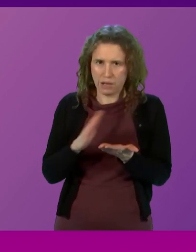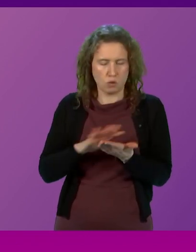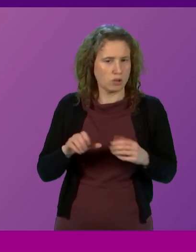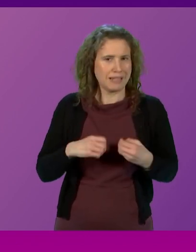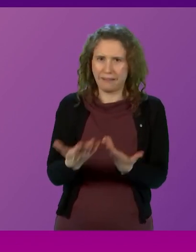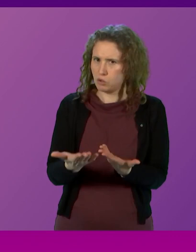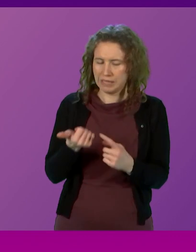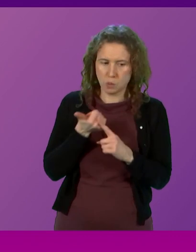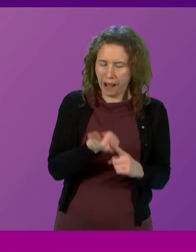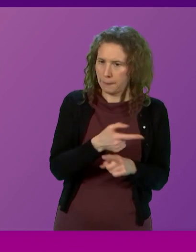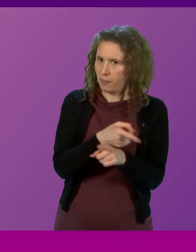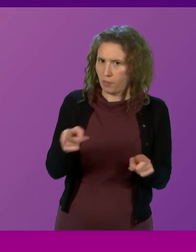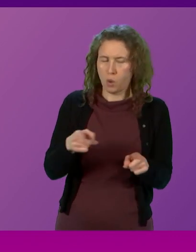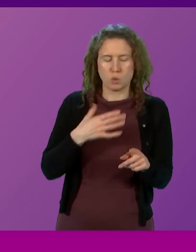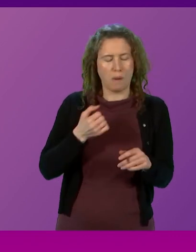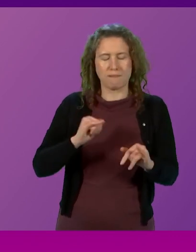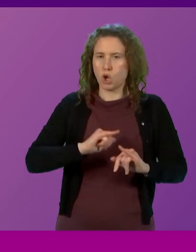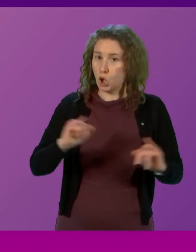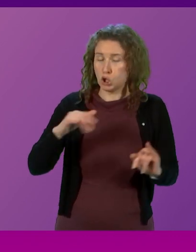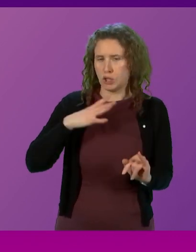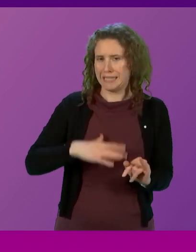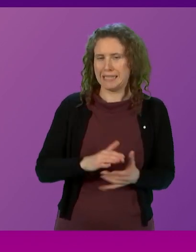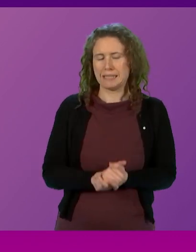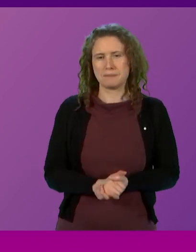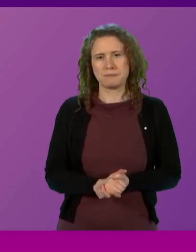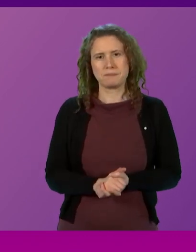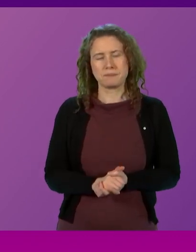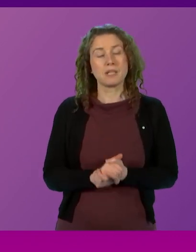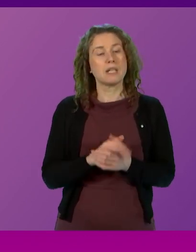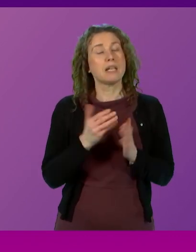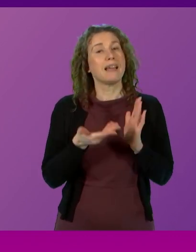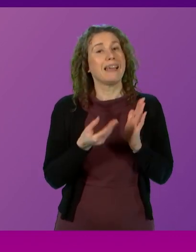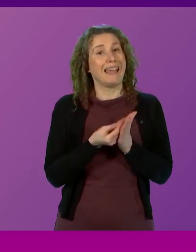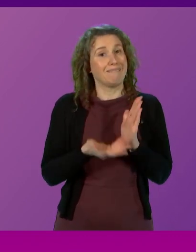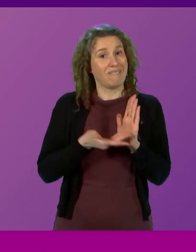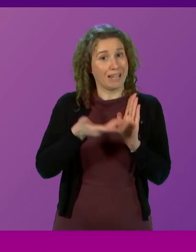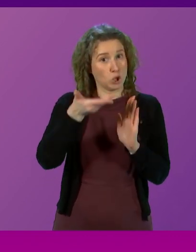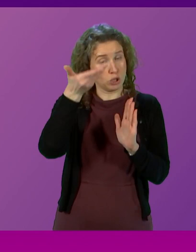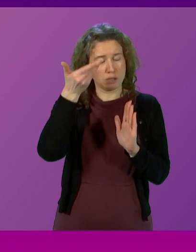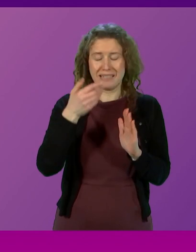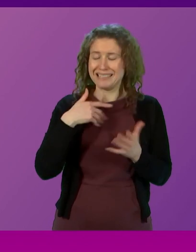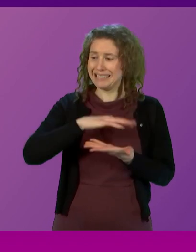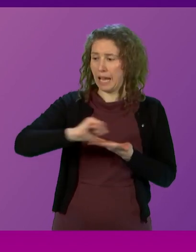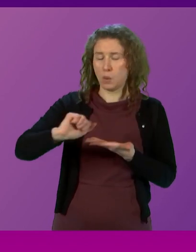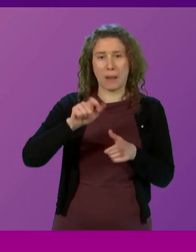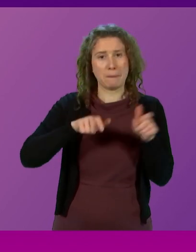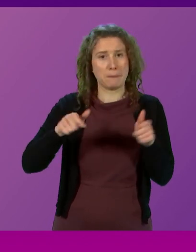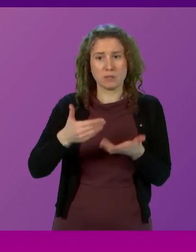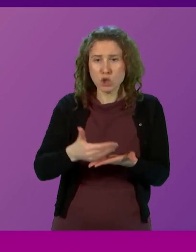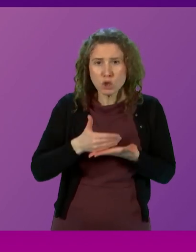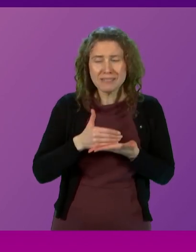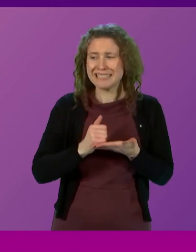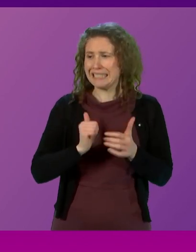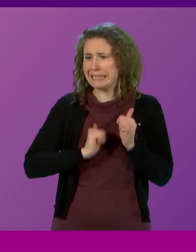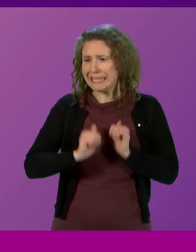of assisting those in urgent need? Now inflation is robbing people of their security, their dignity,